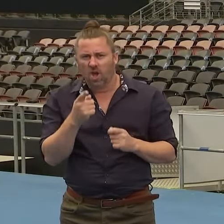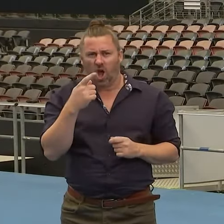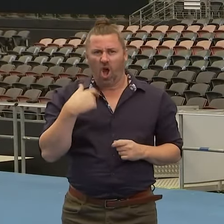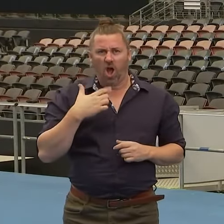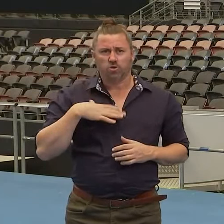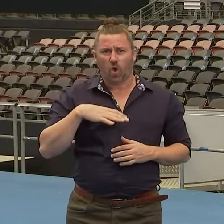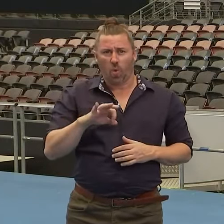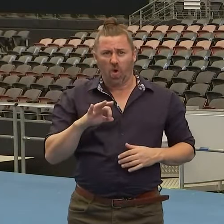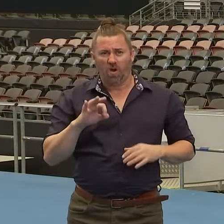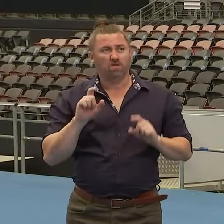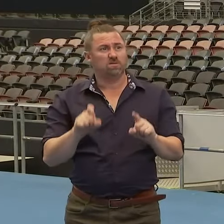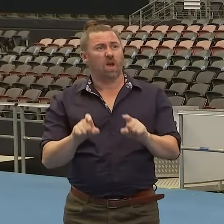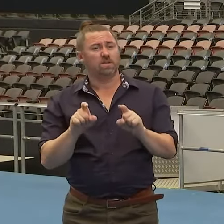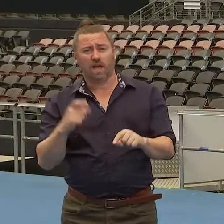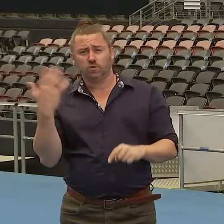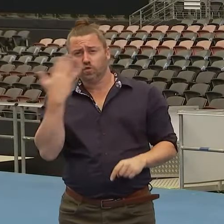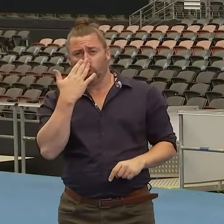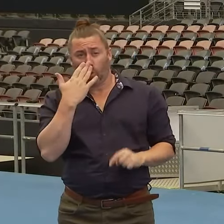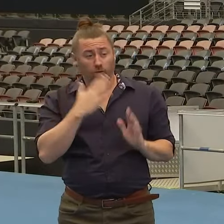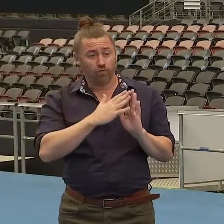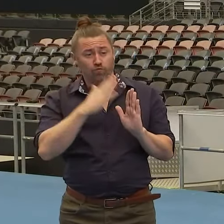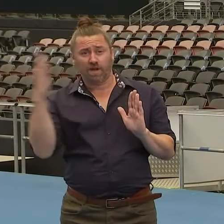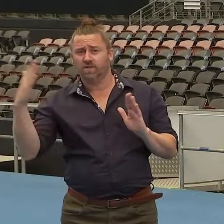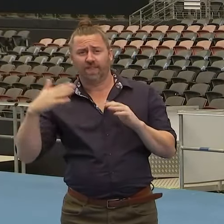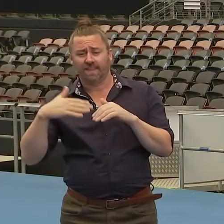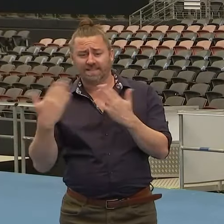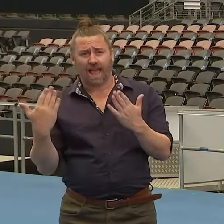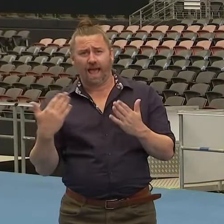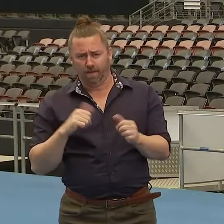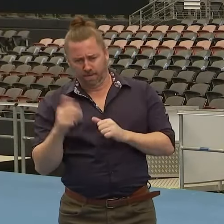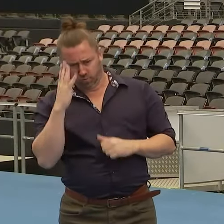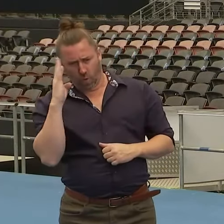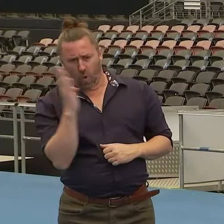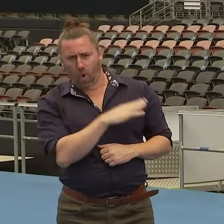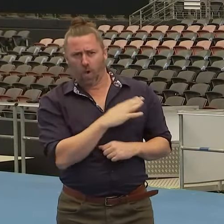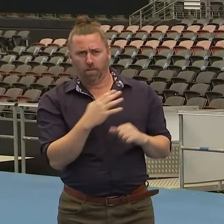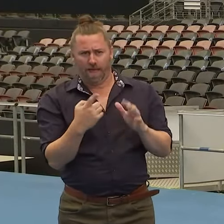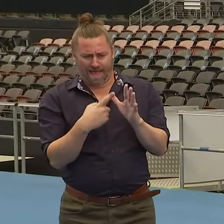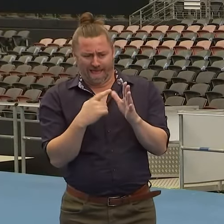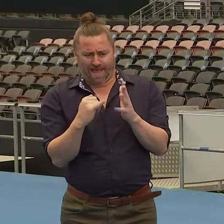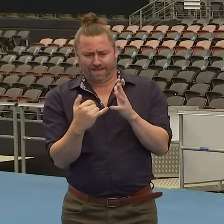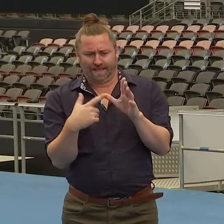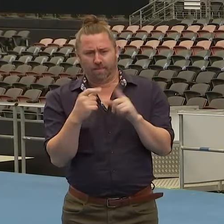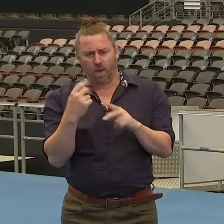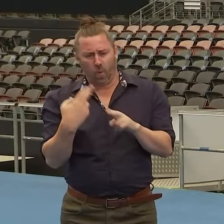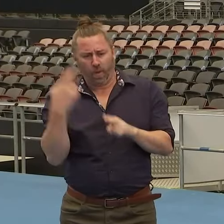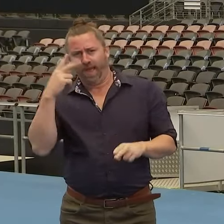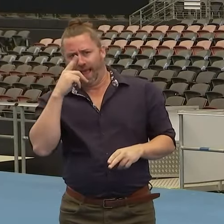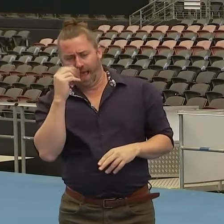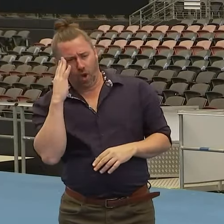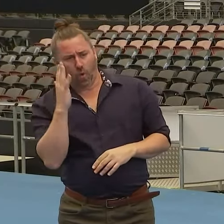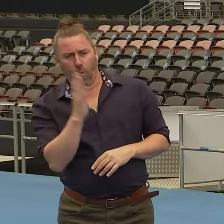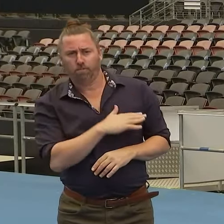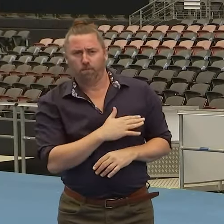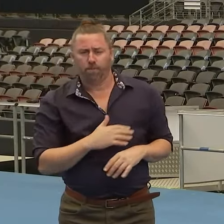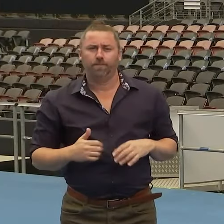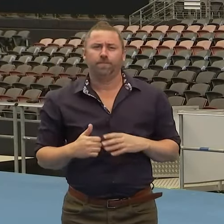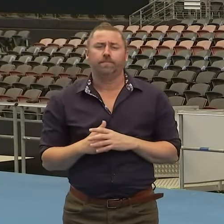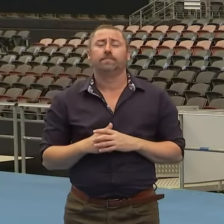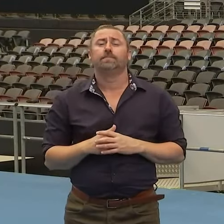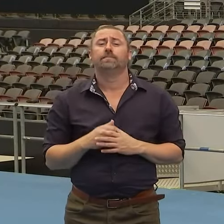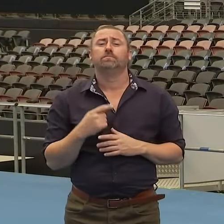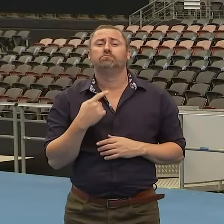leave and they get their testing done off-site as soon as possible if they're symptomatic. Also, as the Health Minister has said,